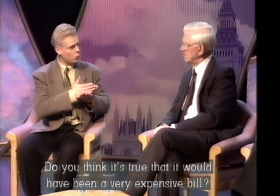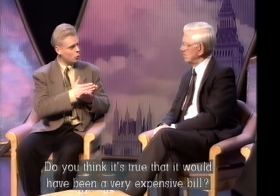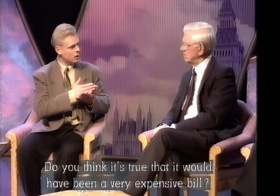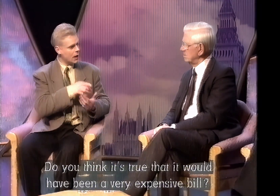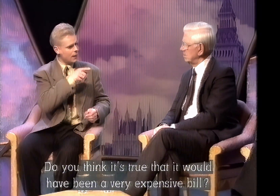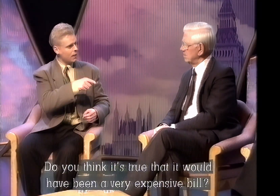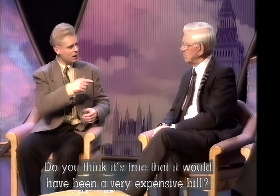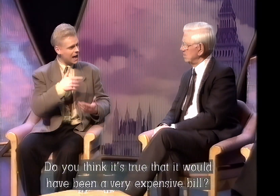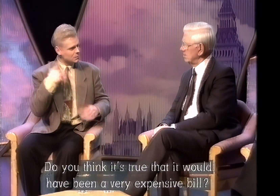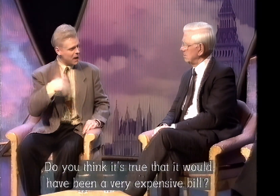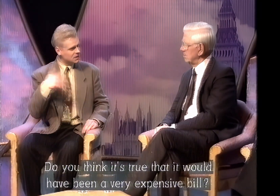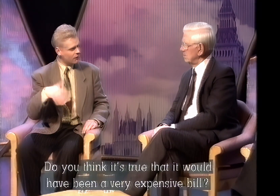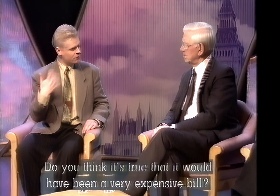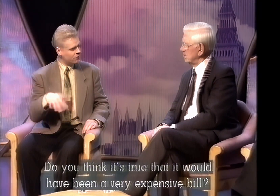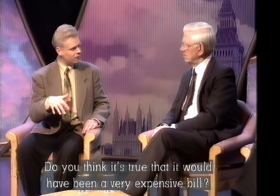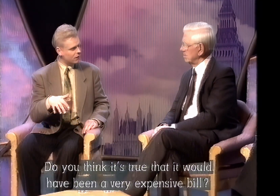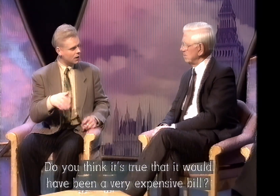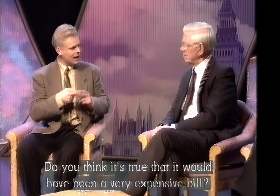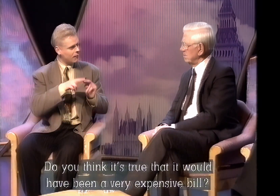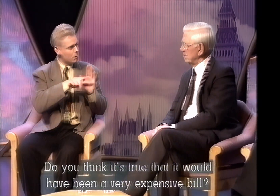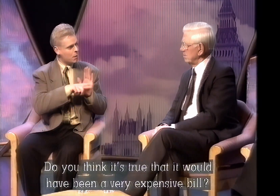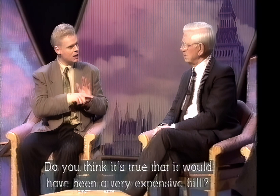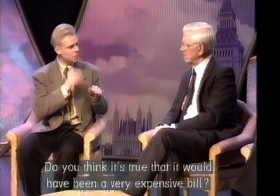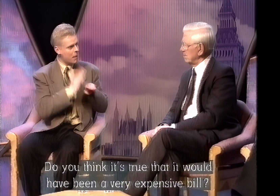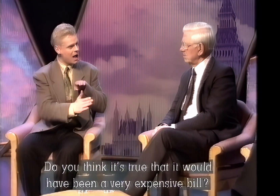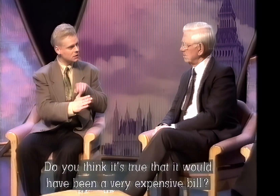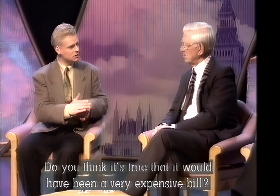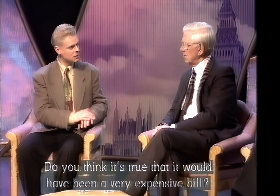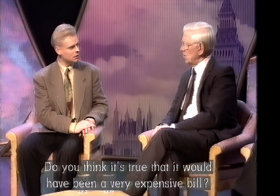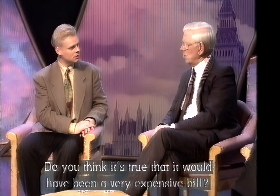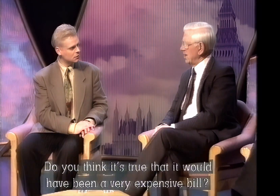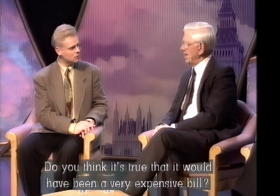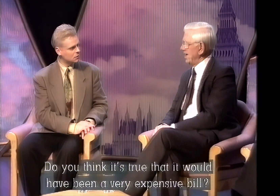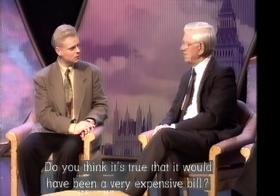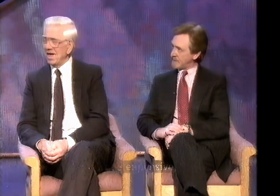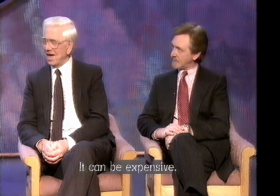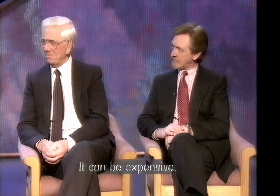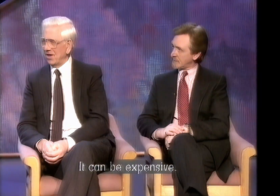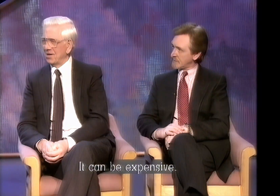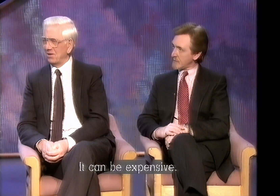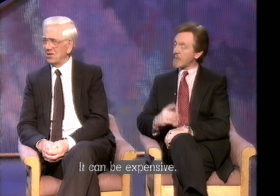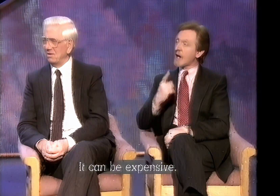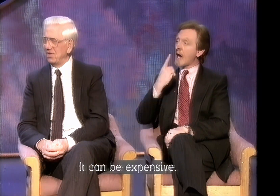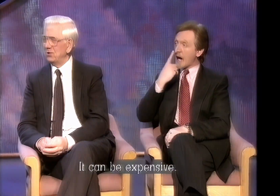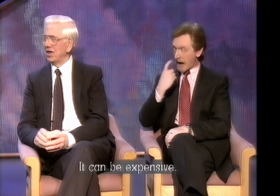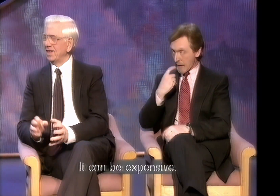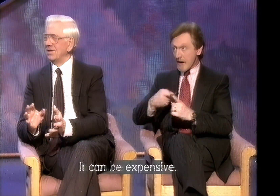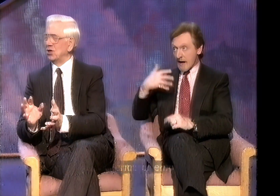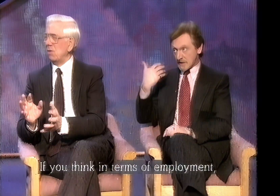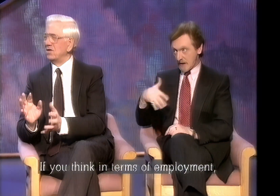So do you think it's true that it really is going to be very expensive if that bill had passed? it can be expensive if you think in terms of